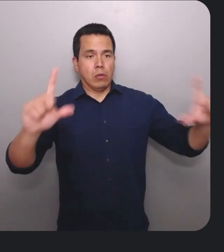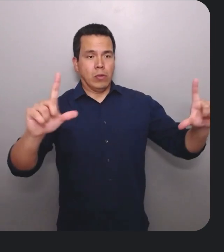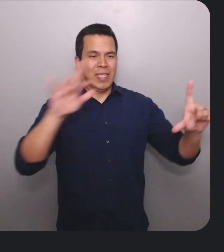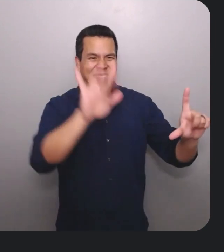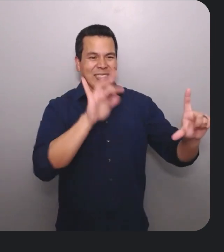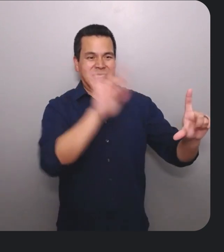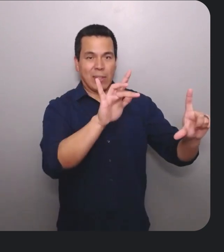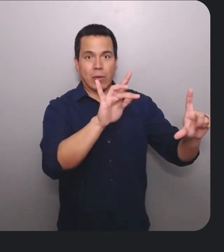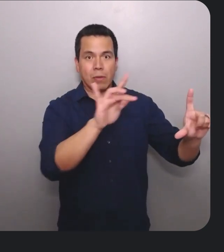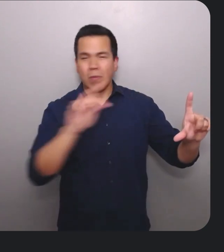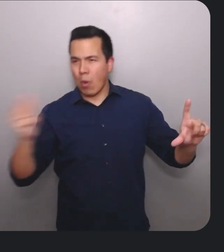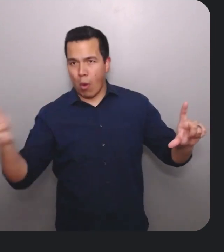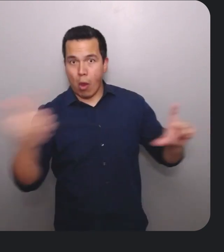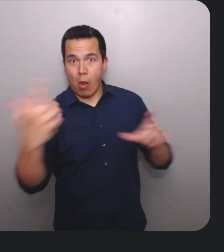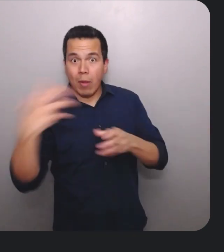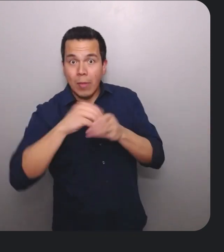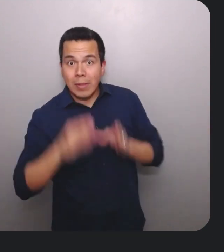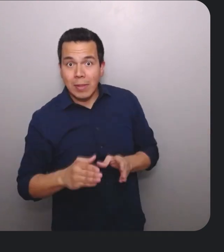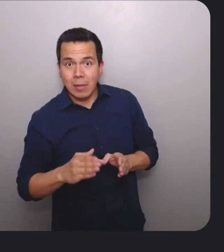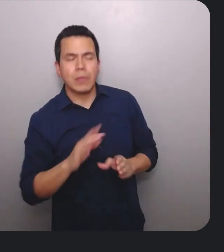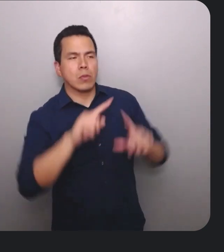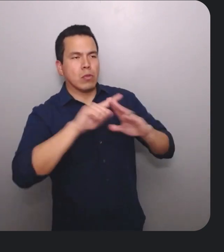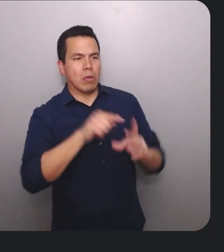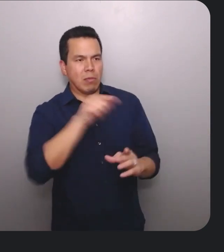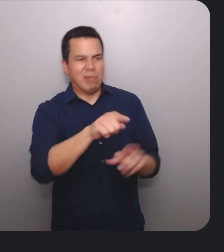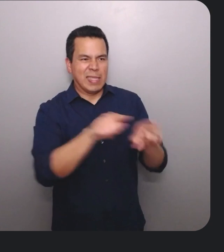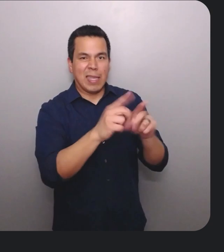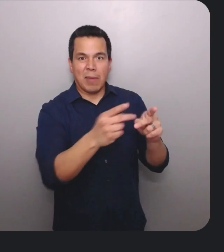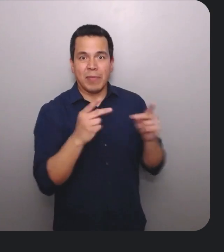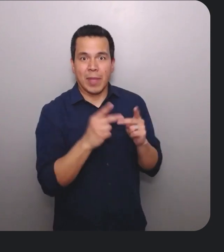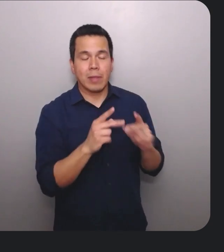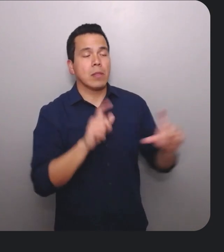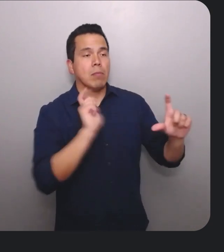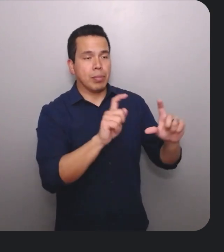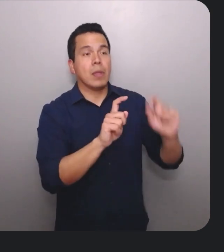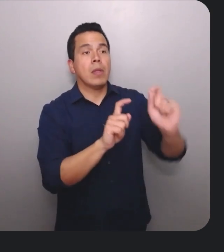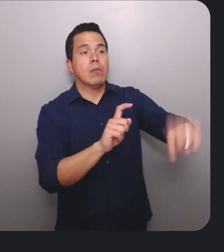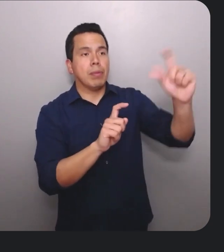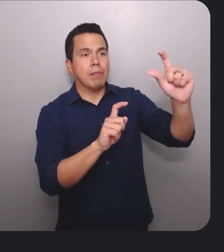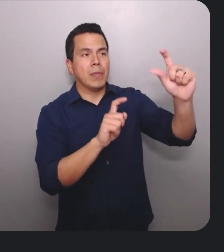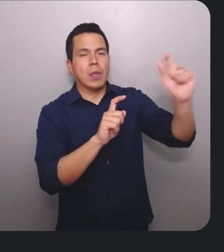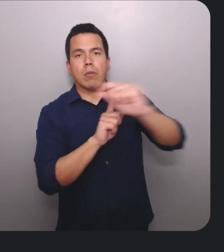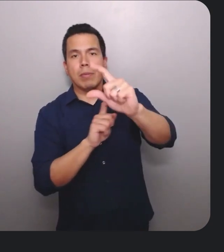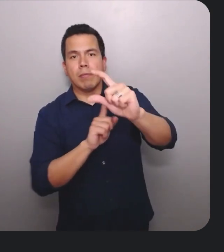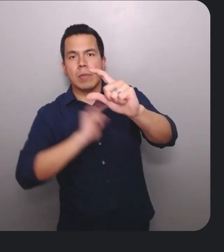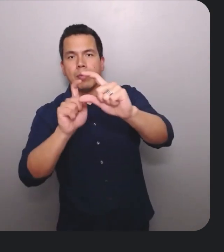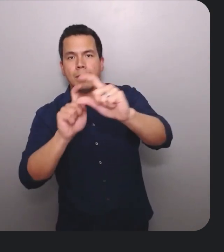screen so all participants started the trial in the same spot. Then participants clicked the highlighted element on the screen as fast as they could.